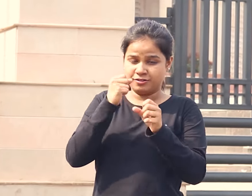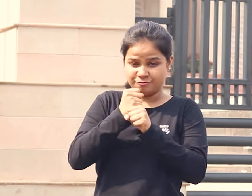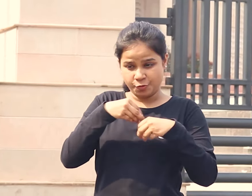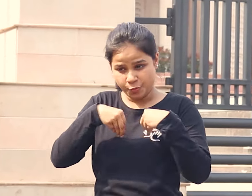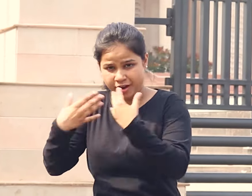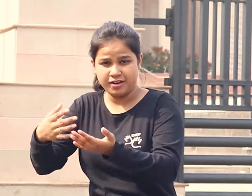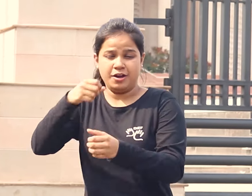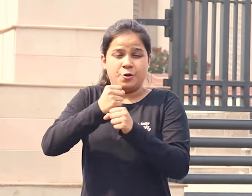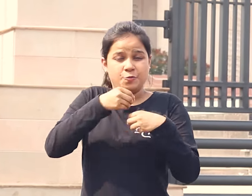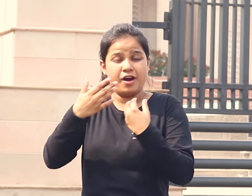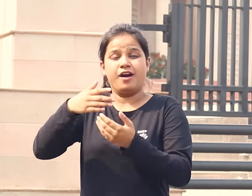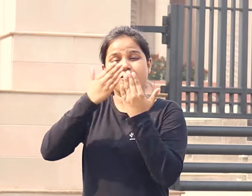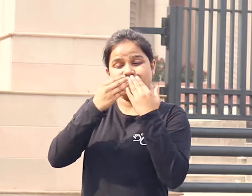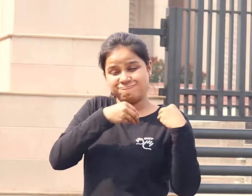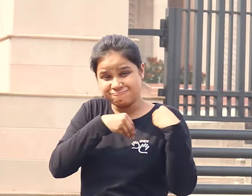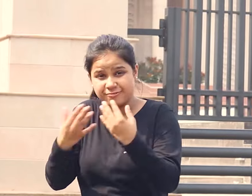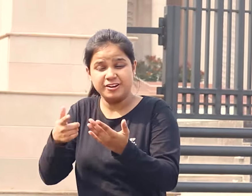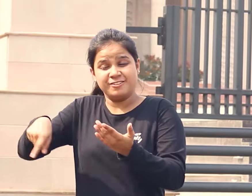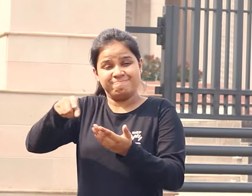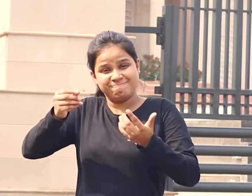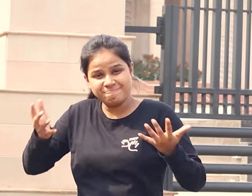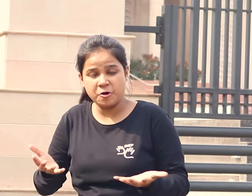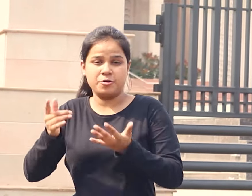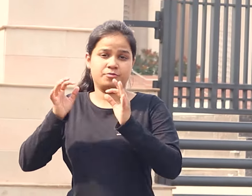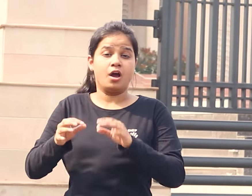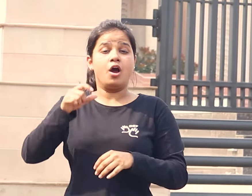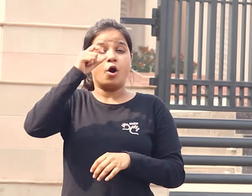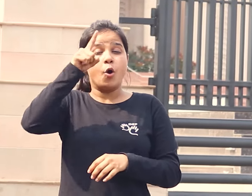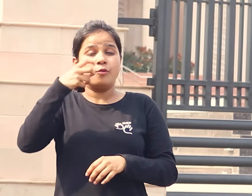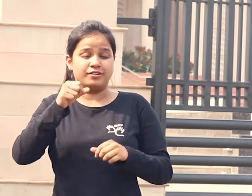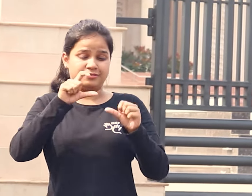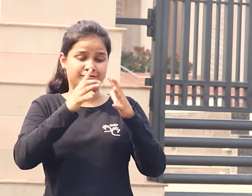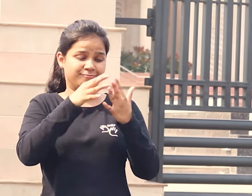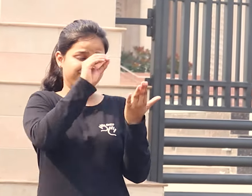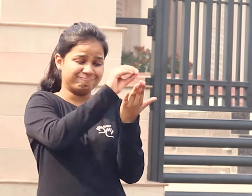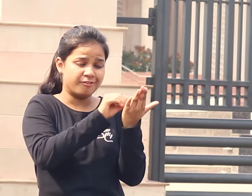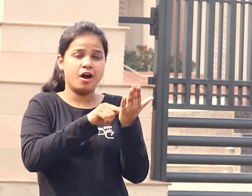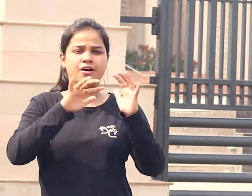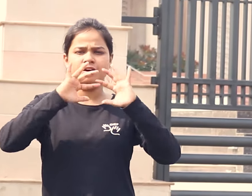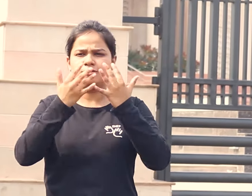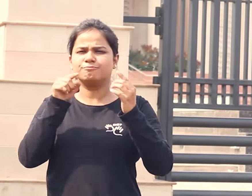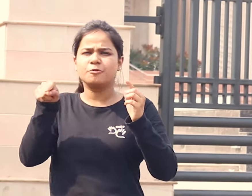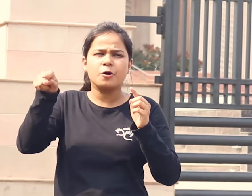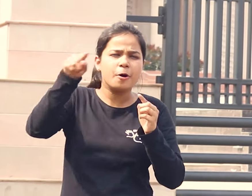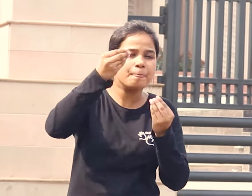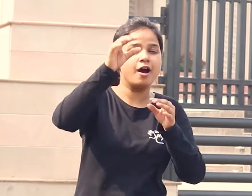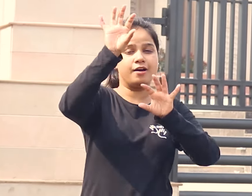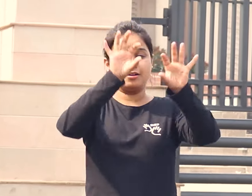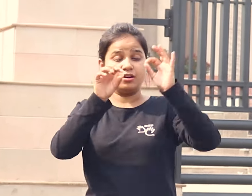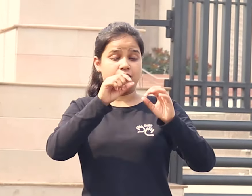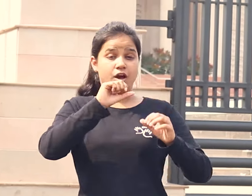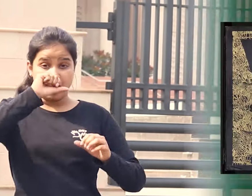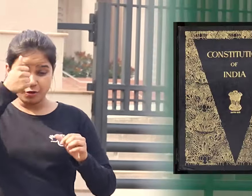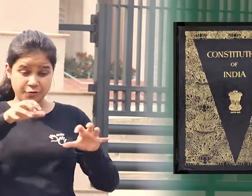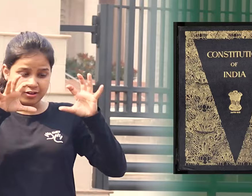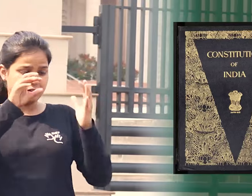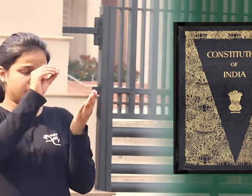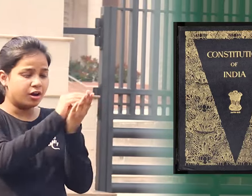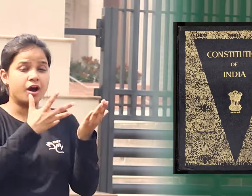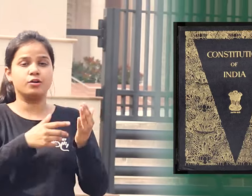for the members of the lower classes and tribes in government job civil services education and other factors of the society. He studied the constitutions